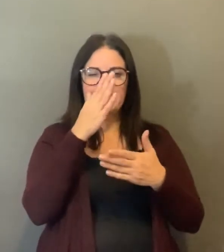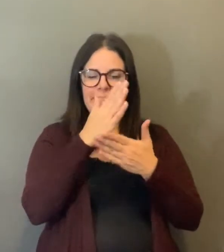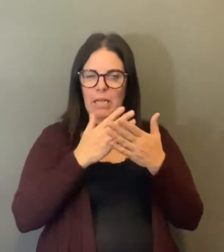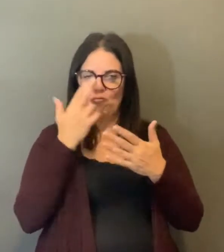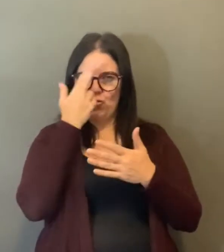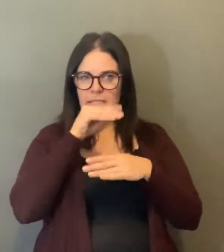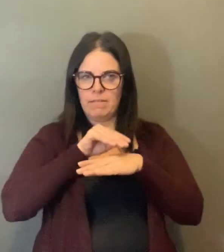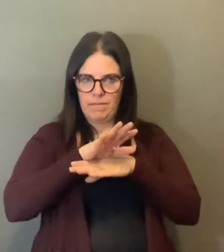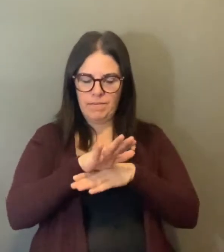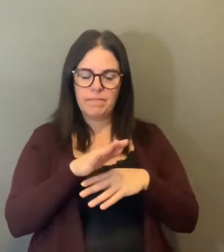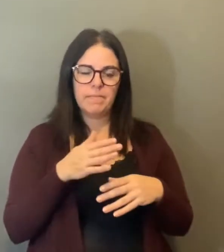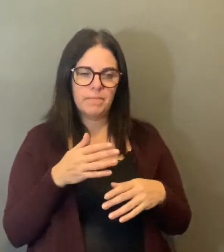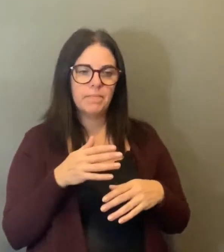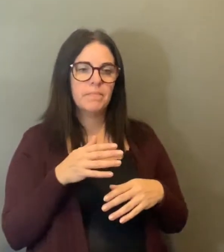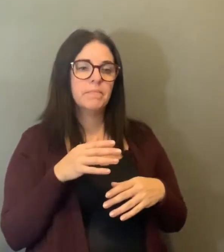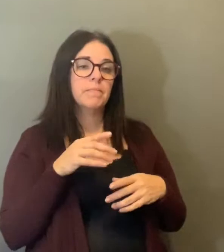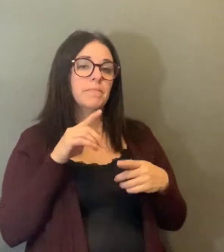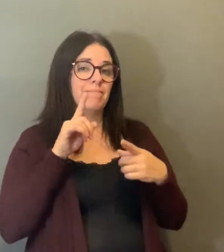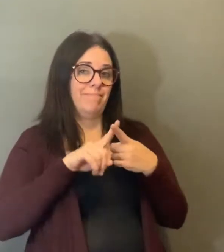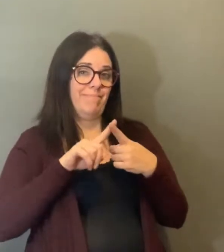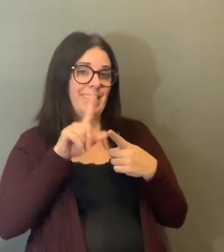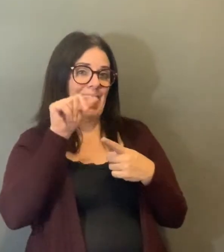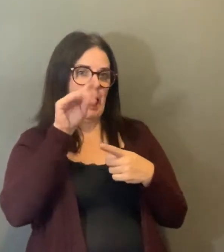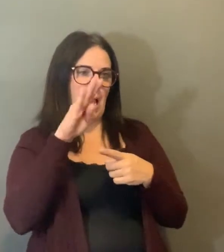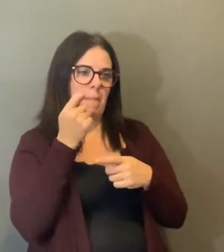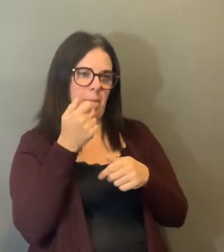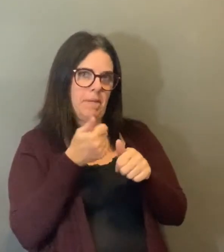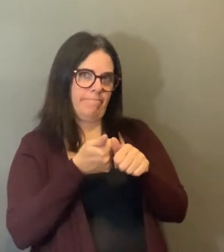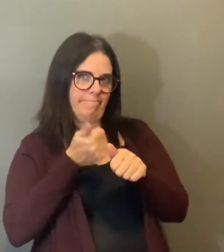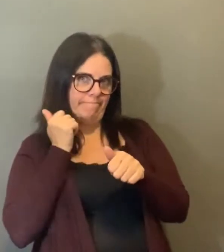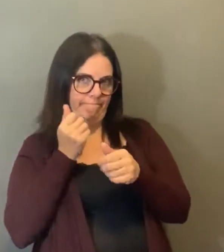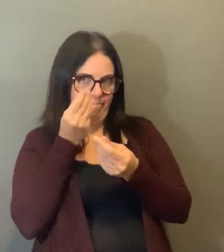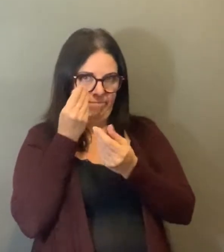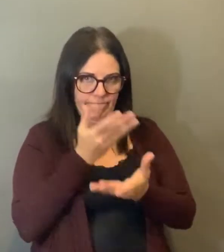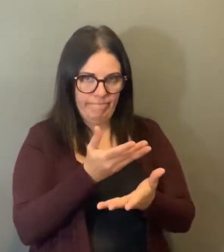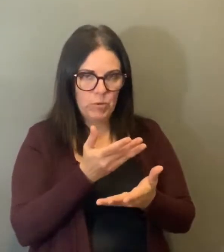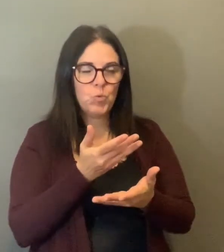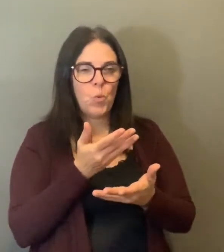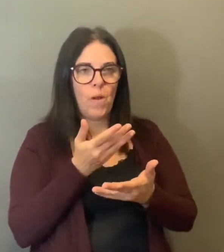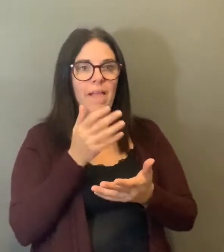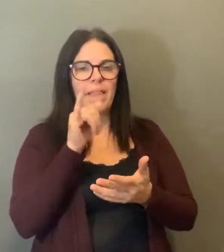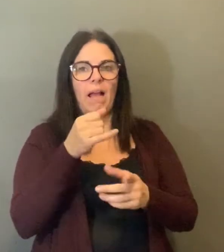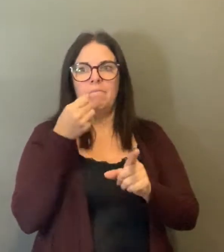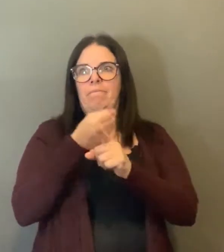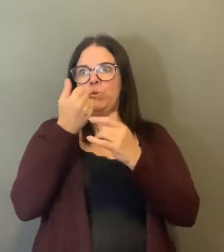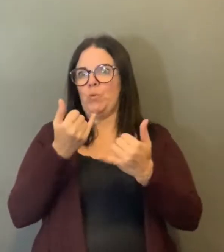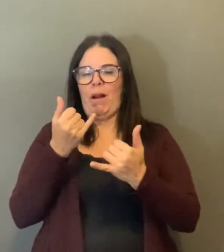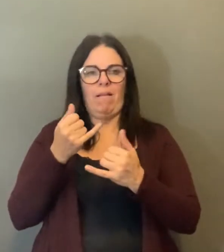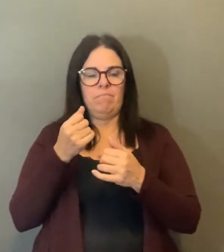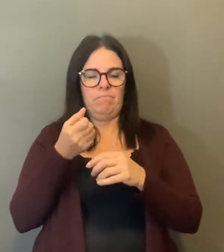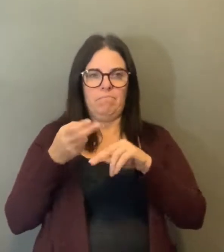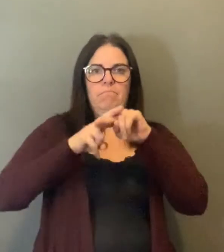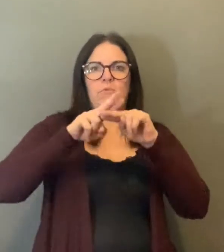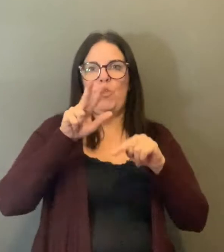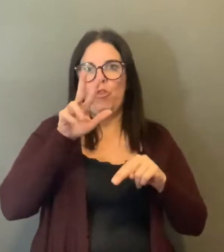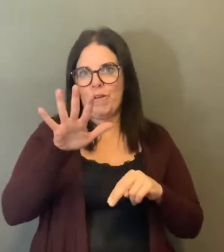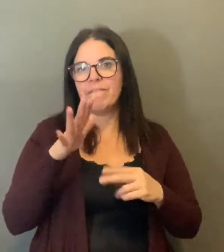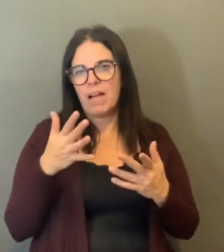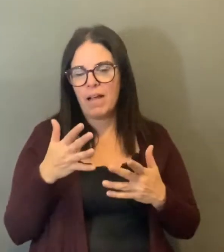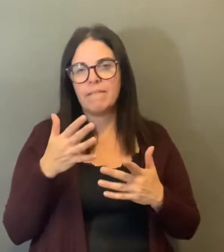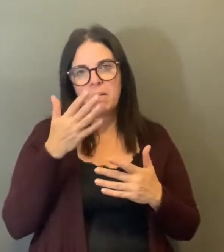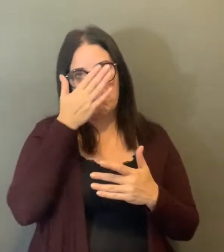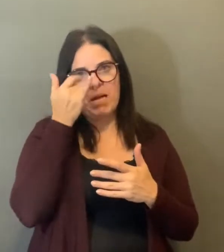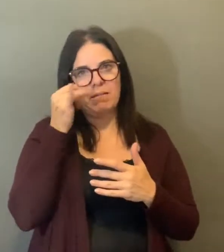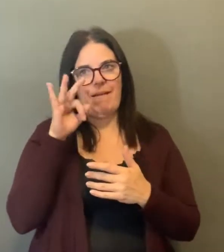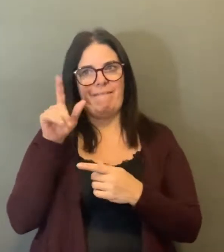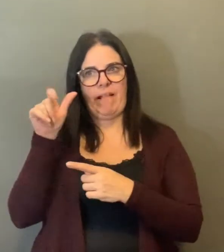It's a good question, and I think it's a combination of two things for sure. What we noted is there was a little bit of delay in the lab in reporting some of